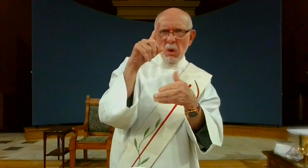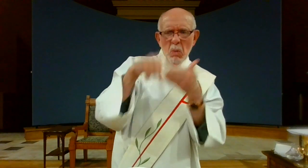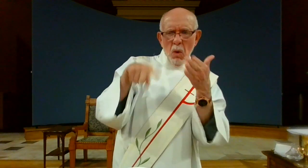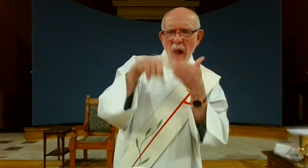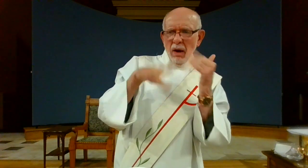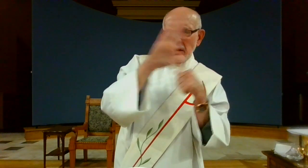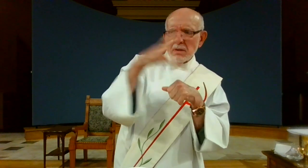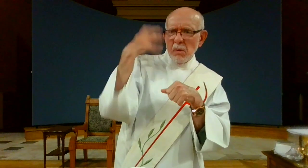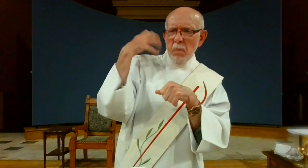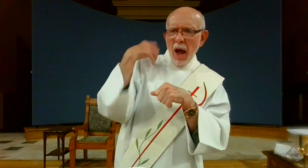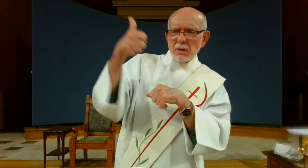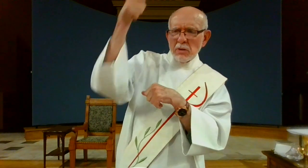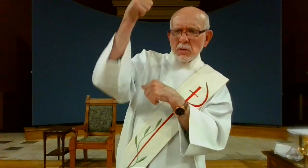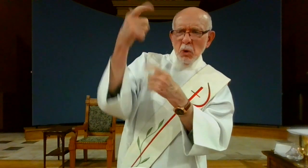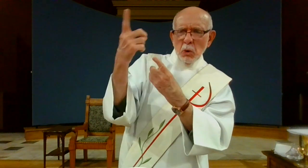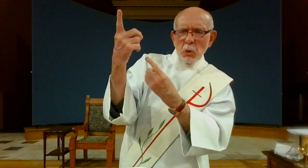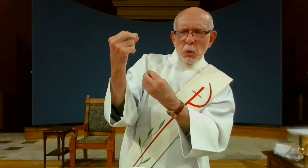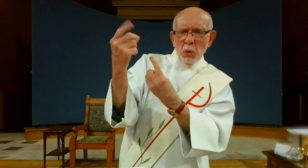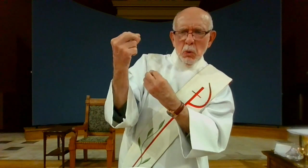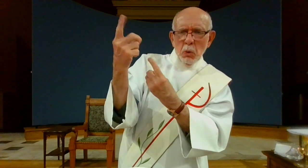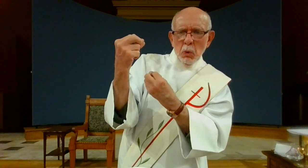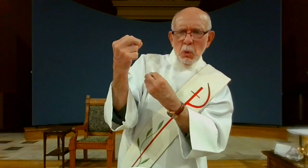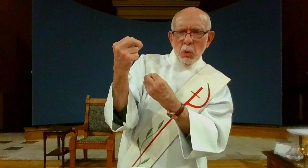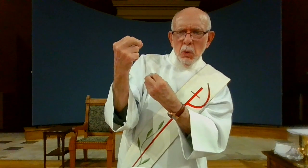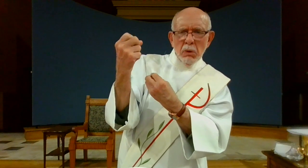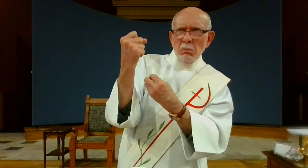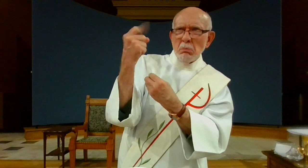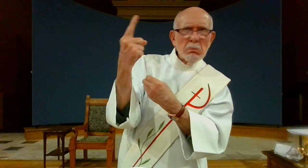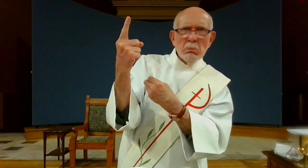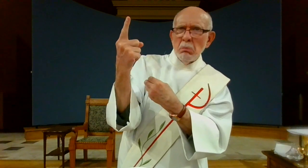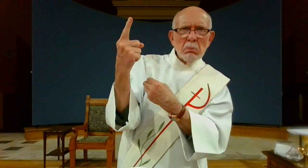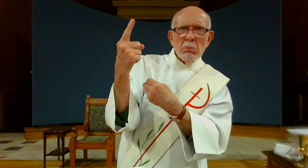because a slave does not know what his master is doing.